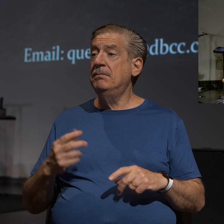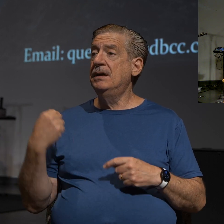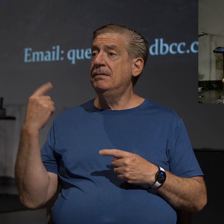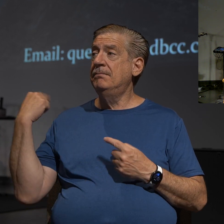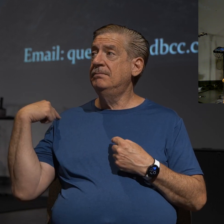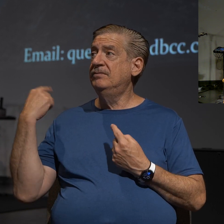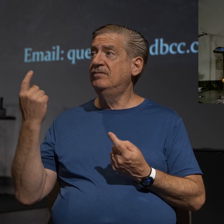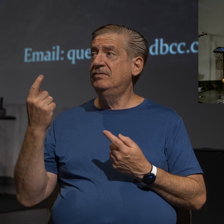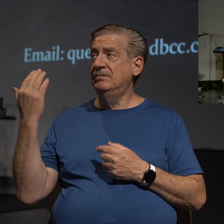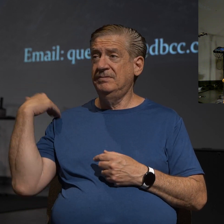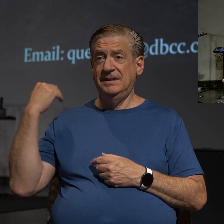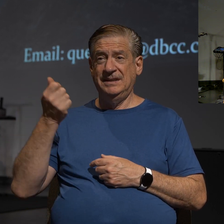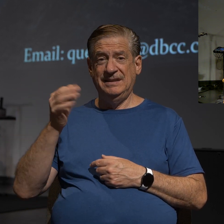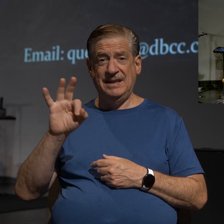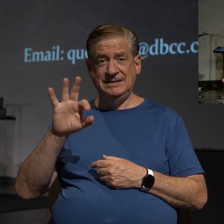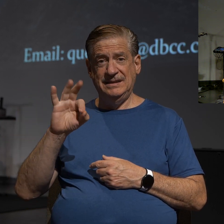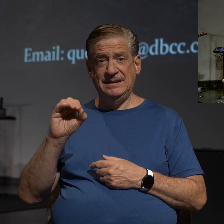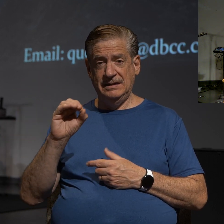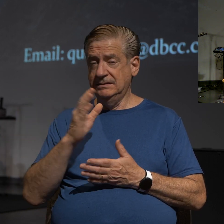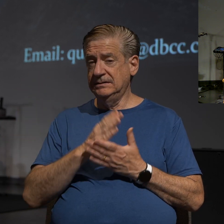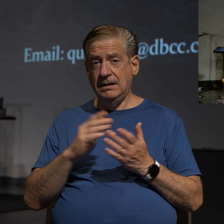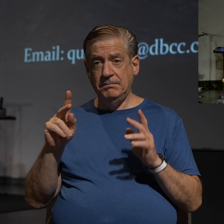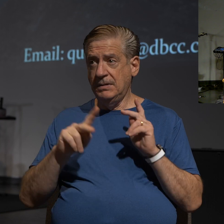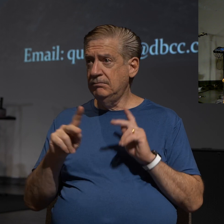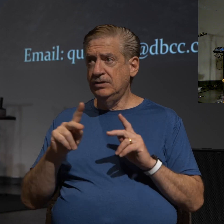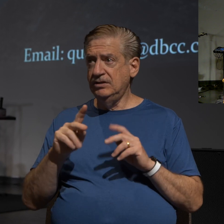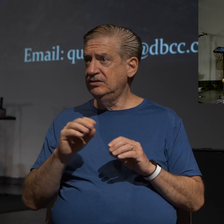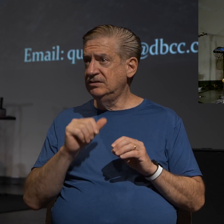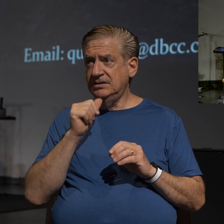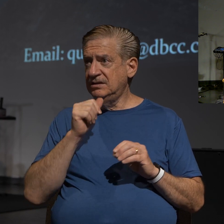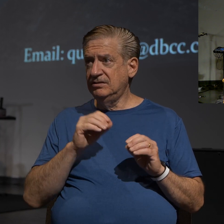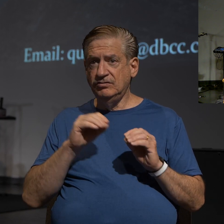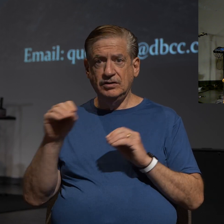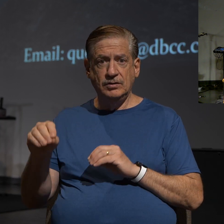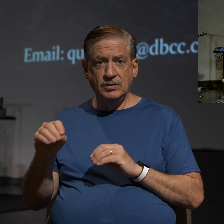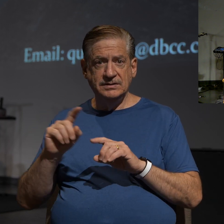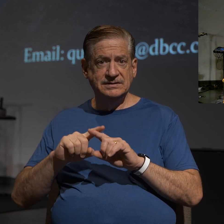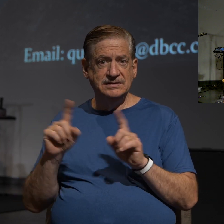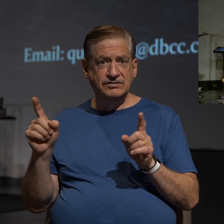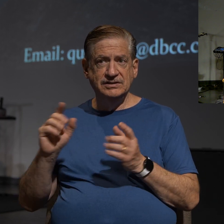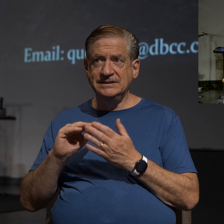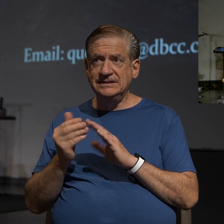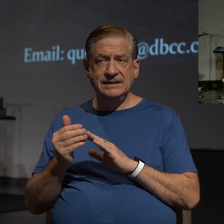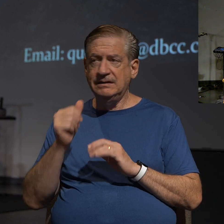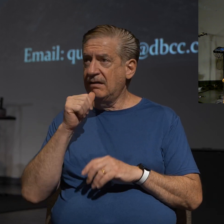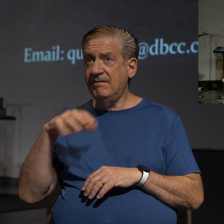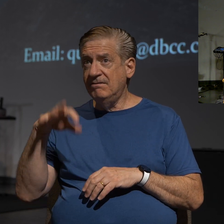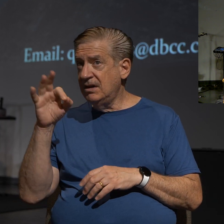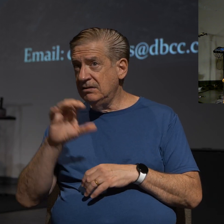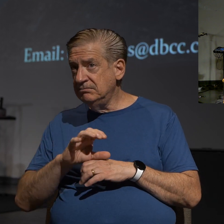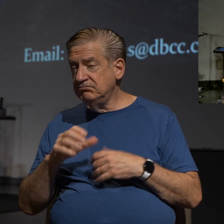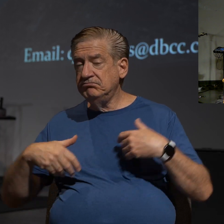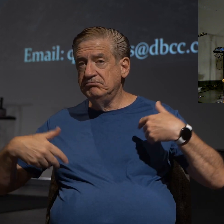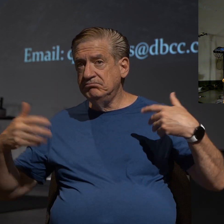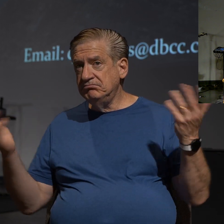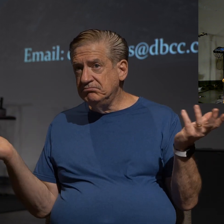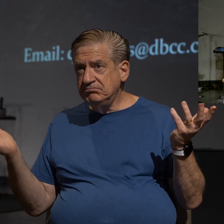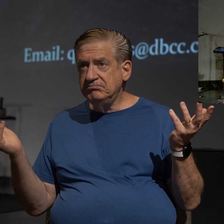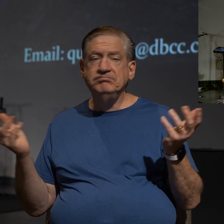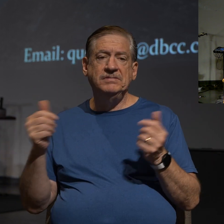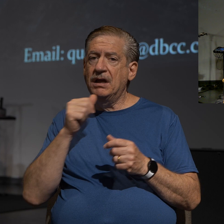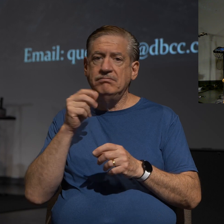1990 and working their way through, some people just, they relocate cities, and they don't find a church to be part of.